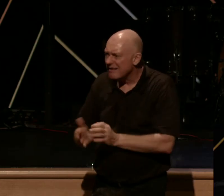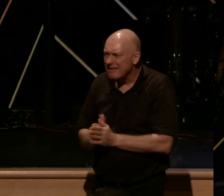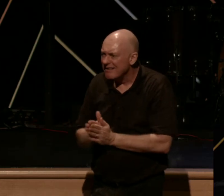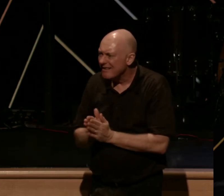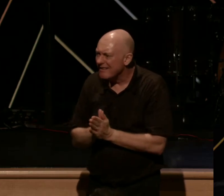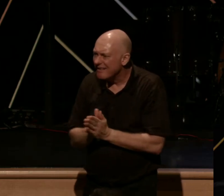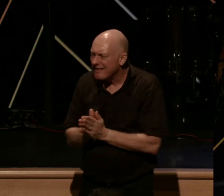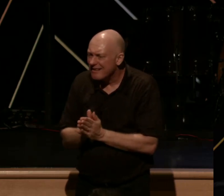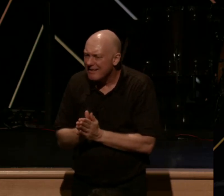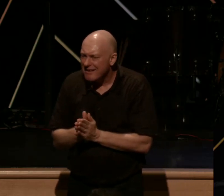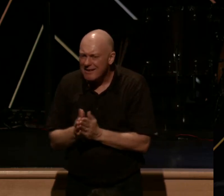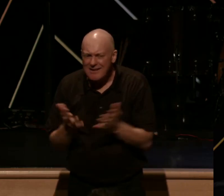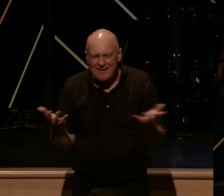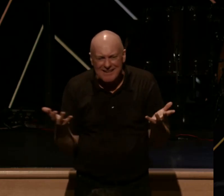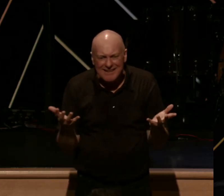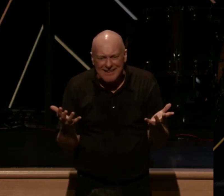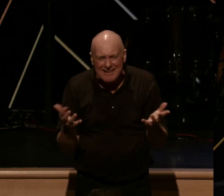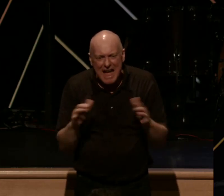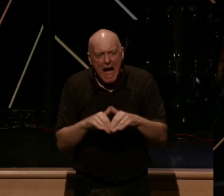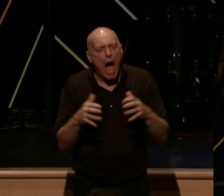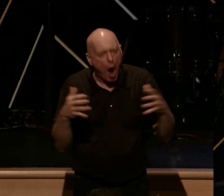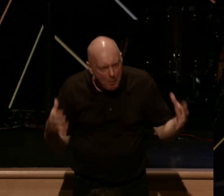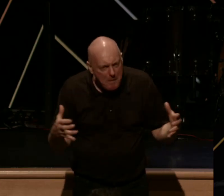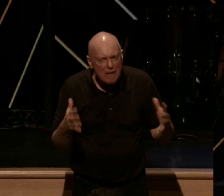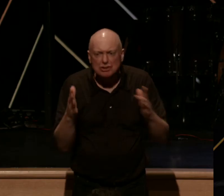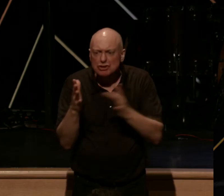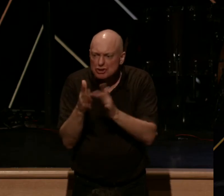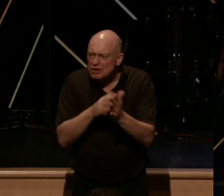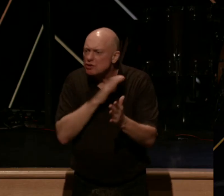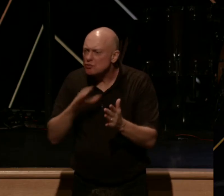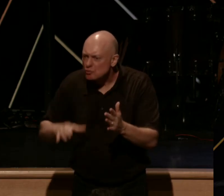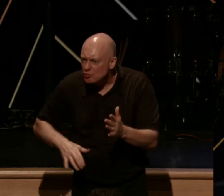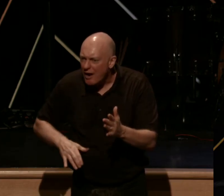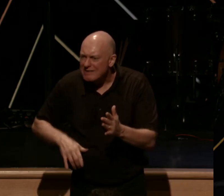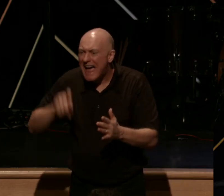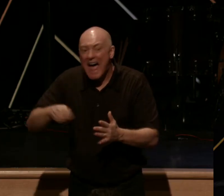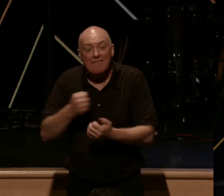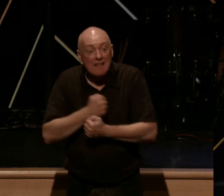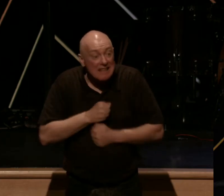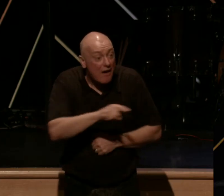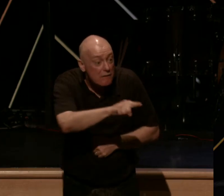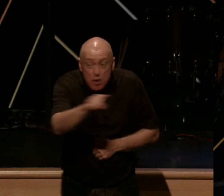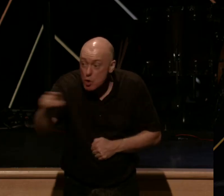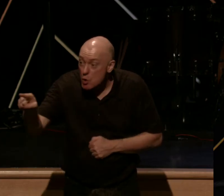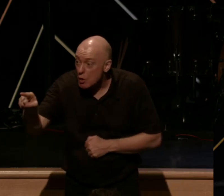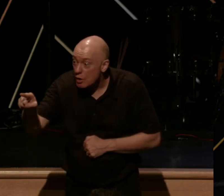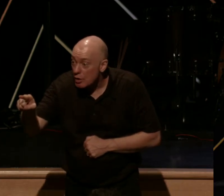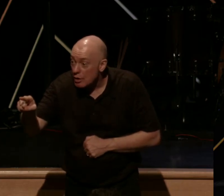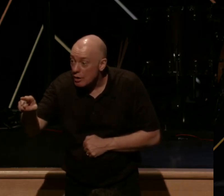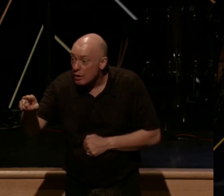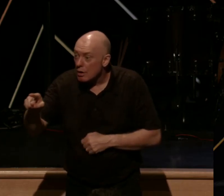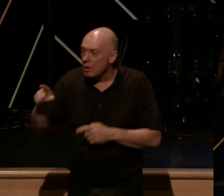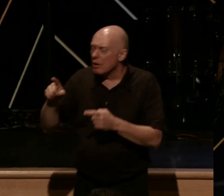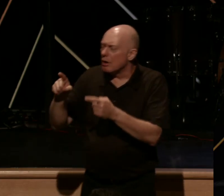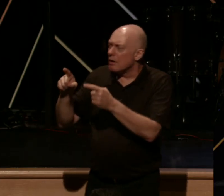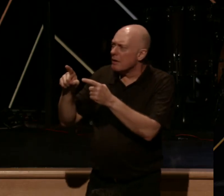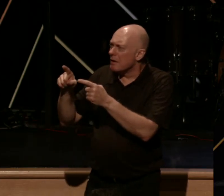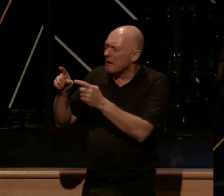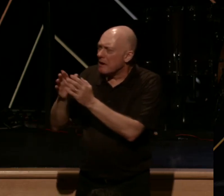So how much would Jesus Christ have to love you to take upon himself the